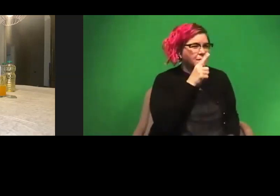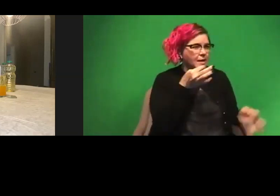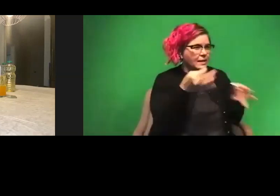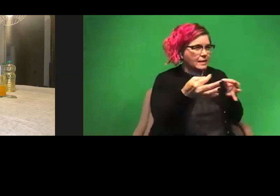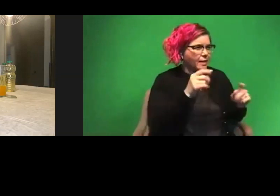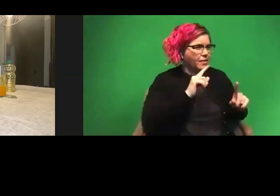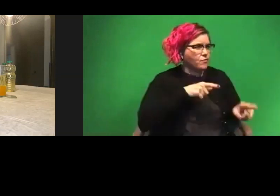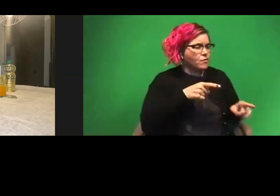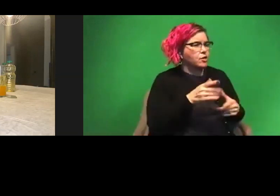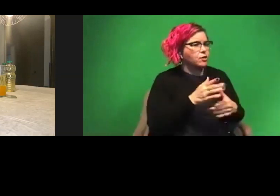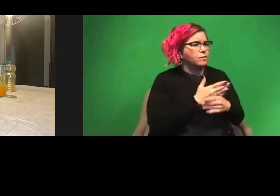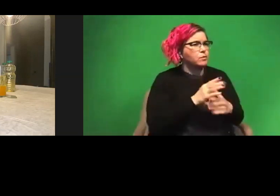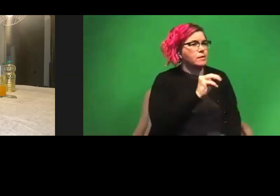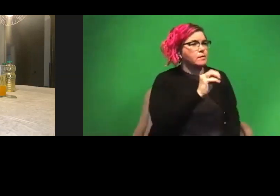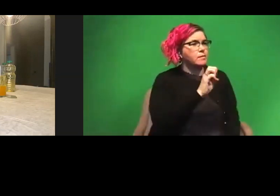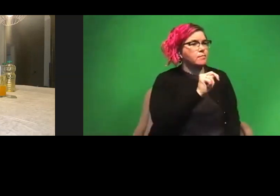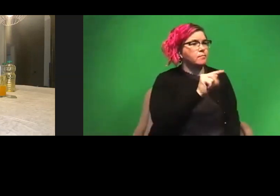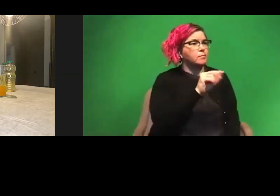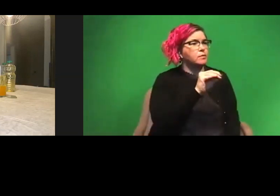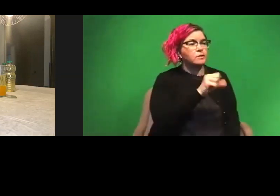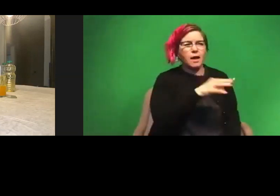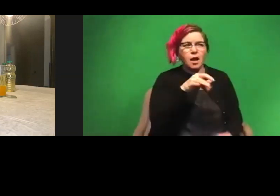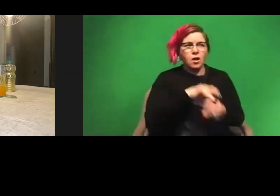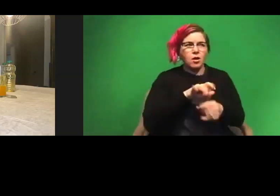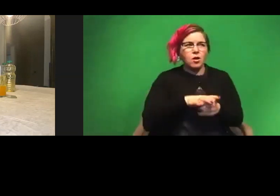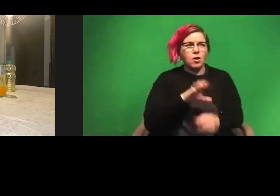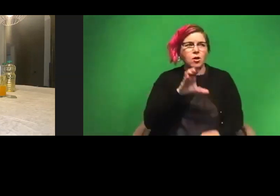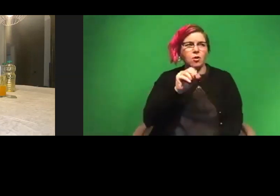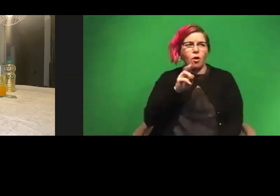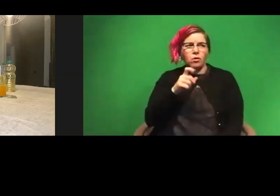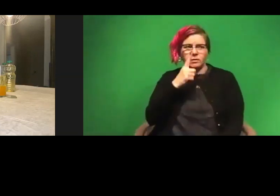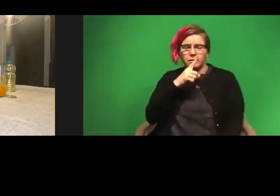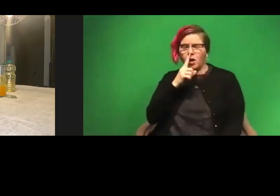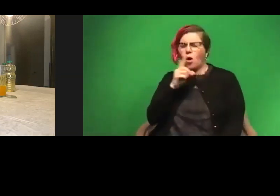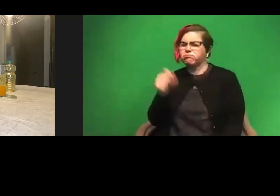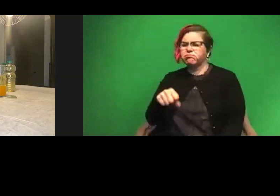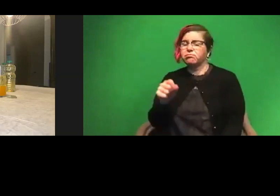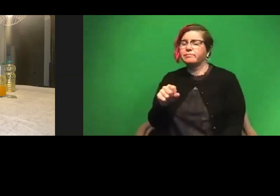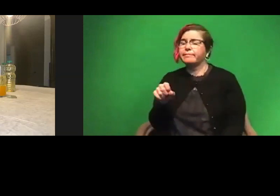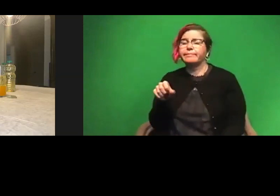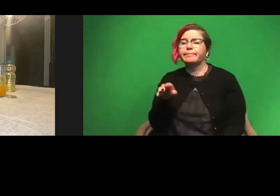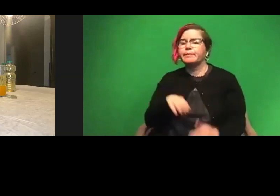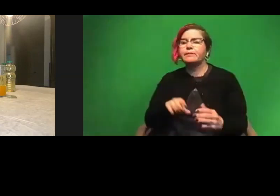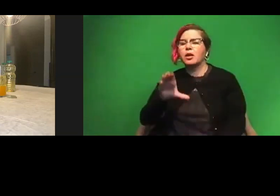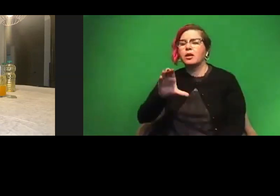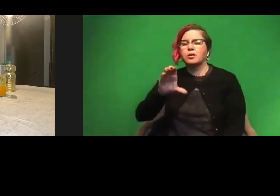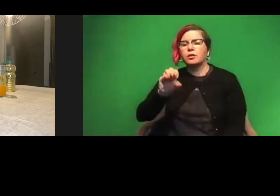Mentos and Coke? Oh yeah. So that's basically giving off carbon dioxide